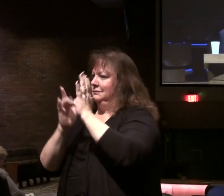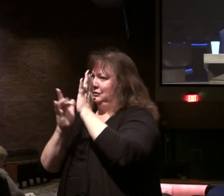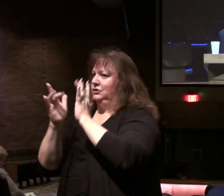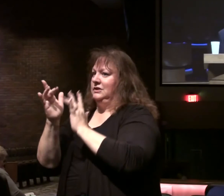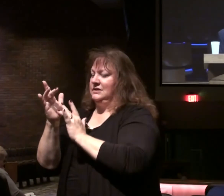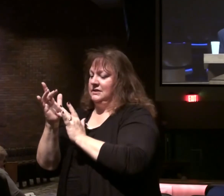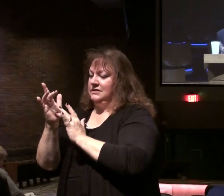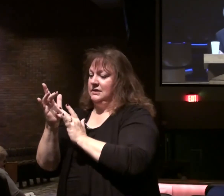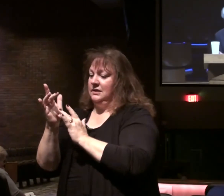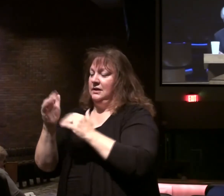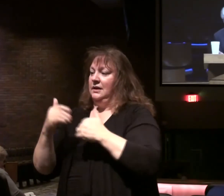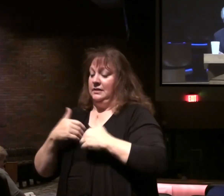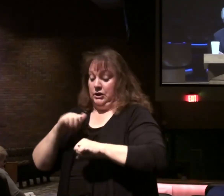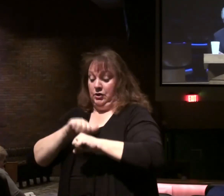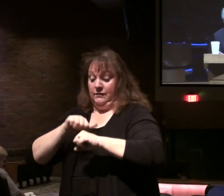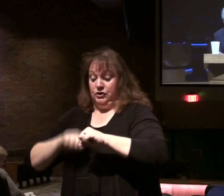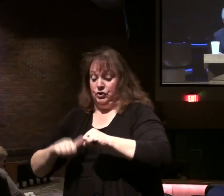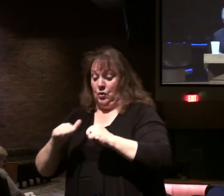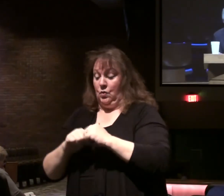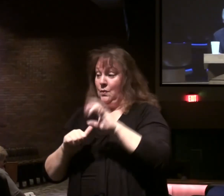The stone with seven eyes.